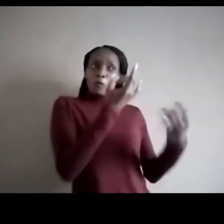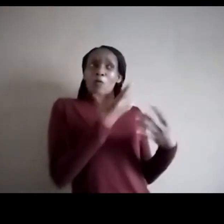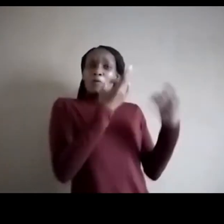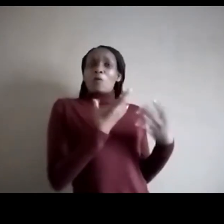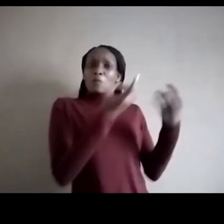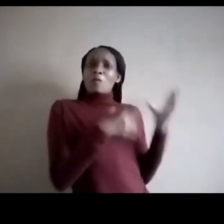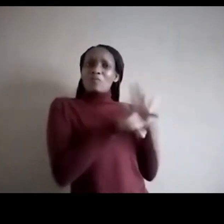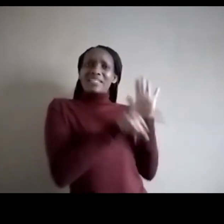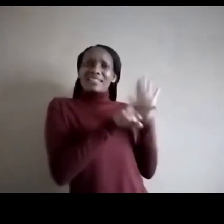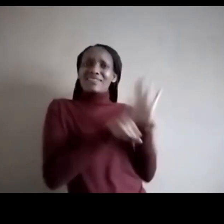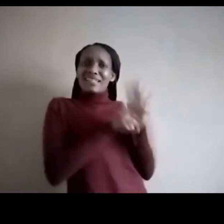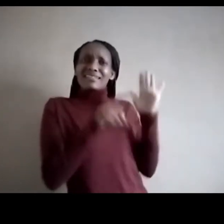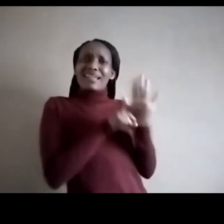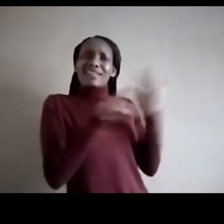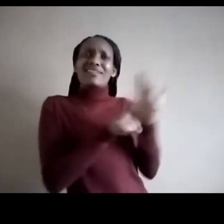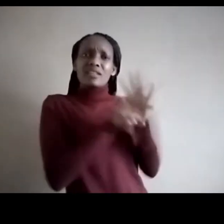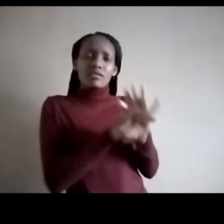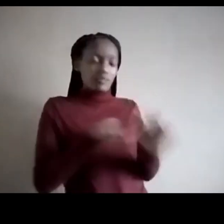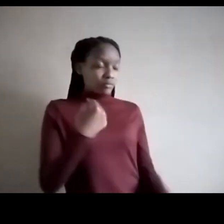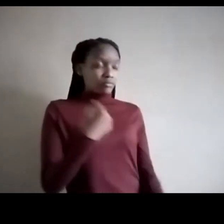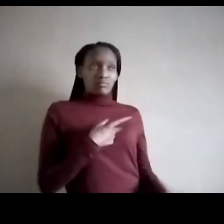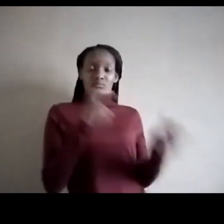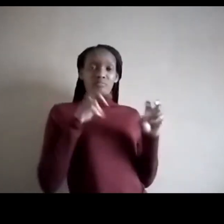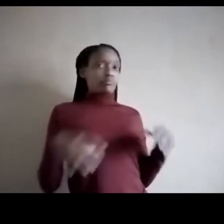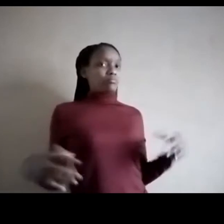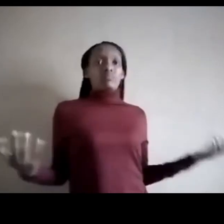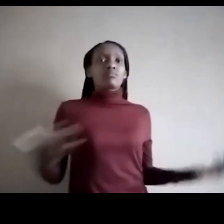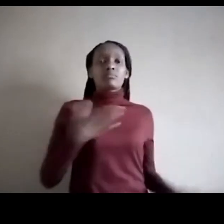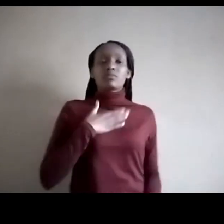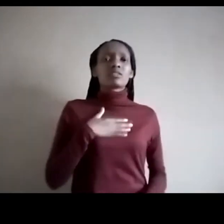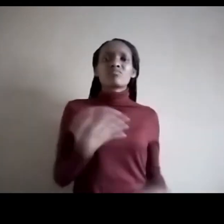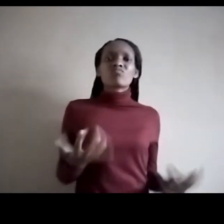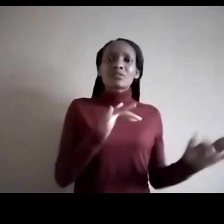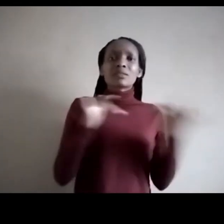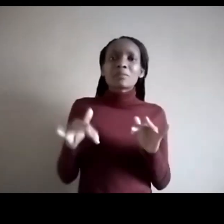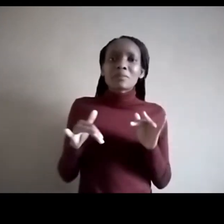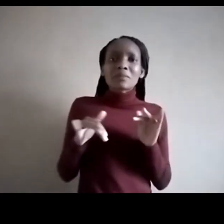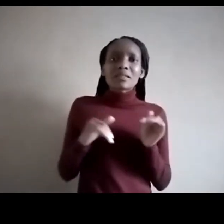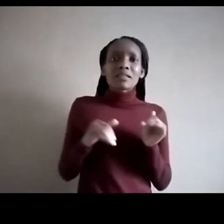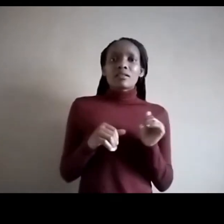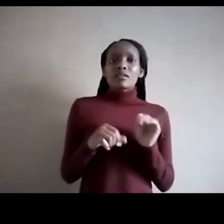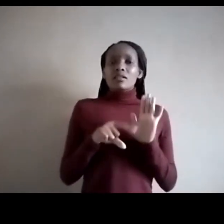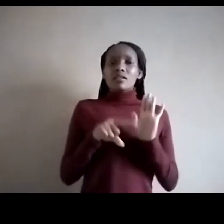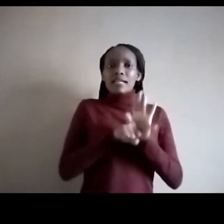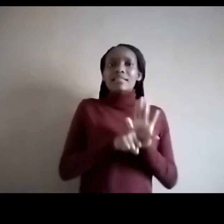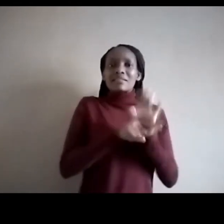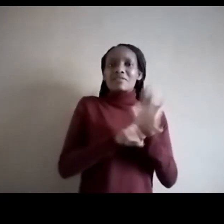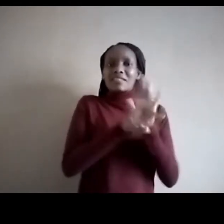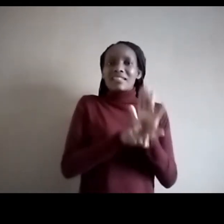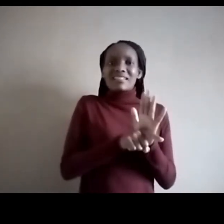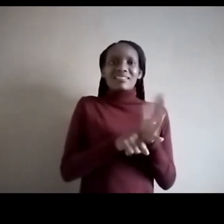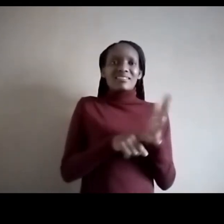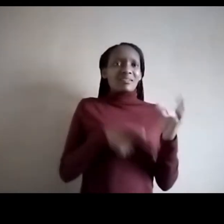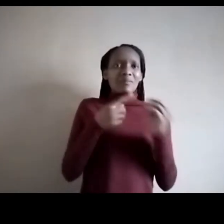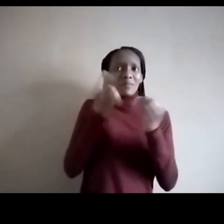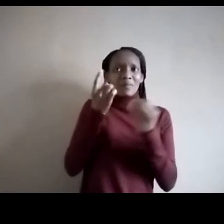us. And people that always talk in the negative do not necessarily tell you anything about themselves, but about circumstances and